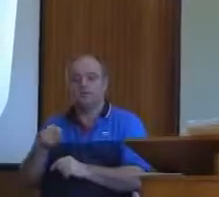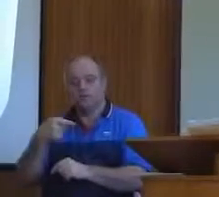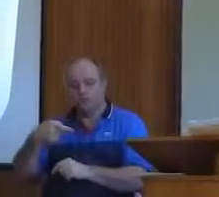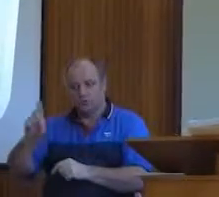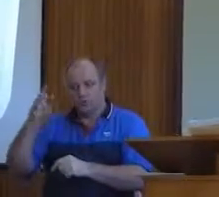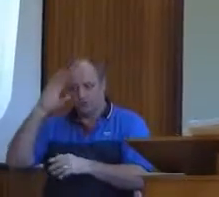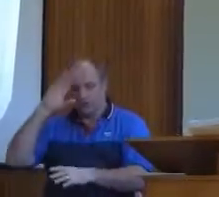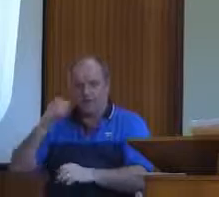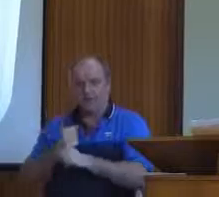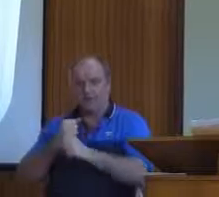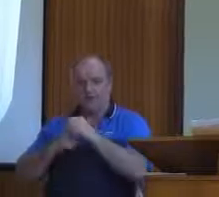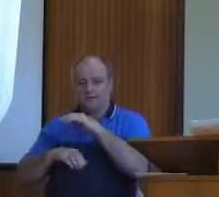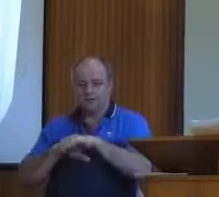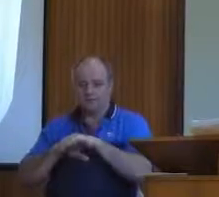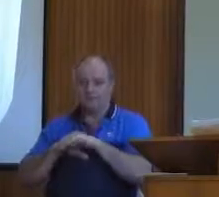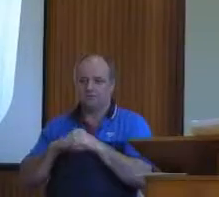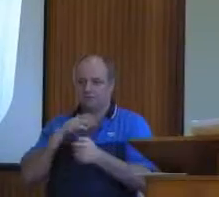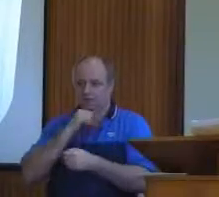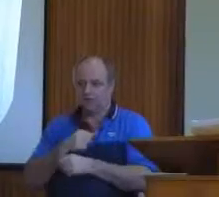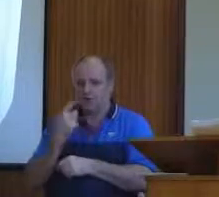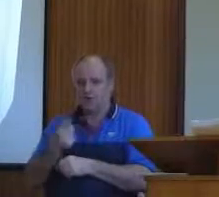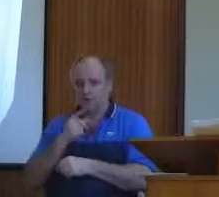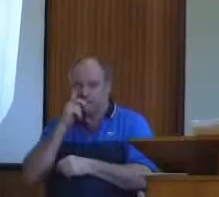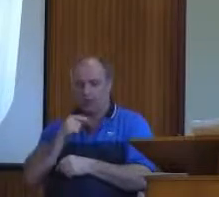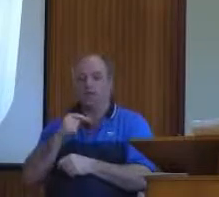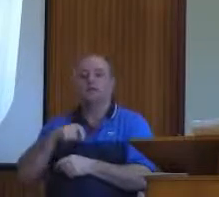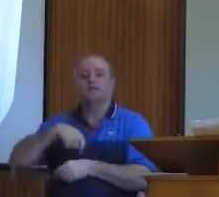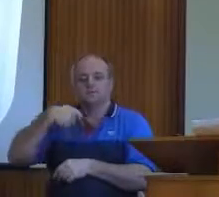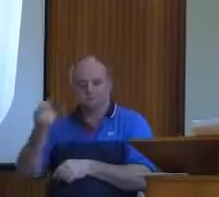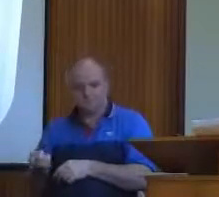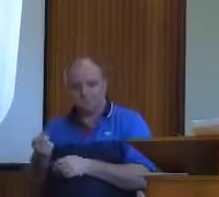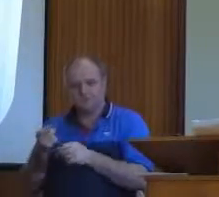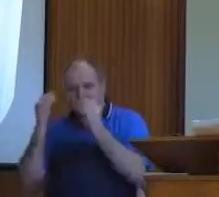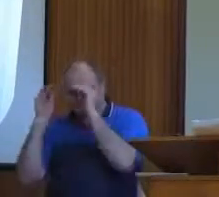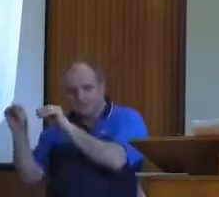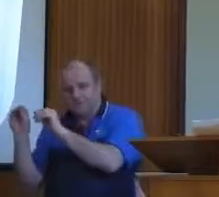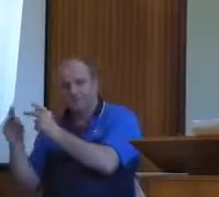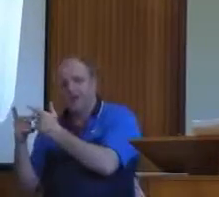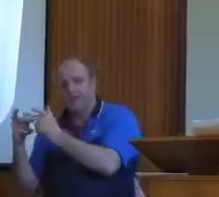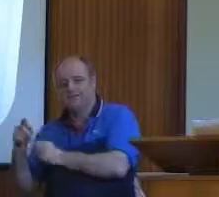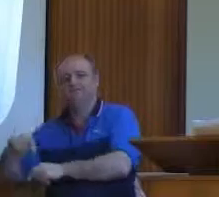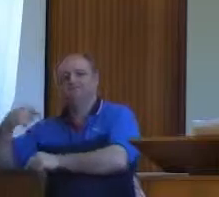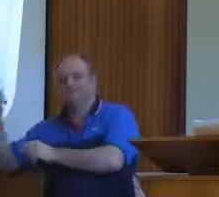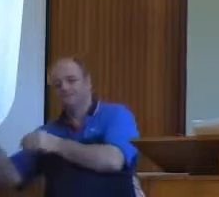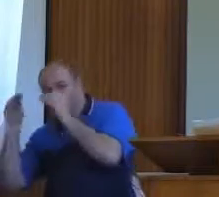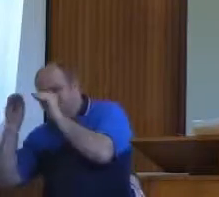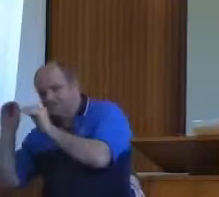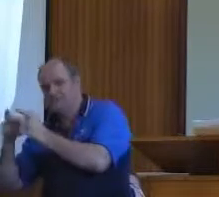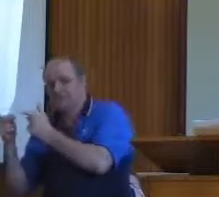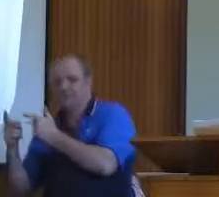others also. The apprenticeship method. It's not only that the man